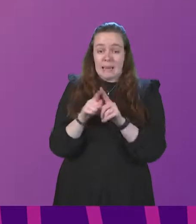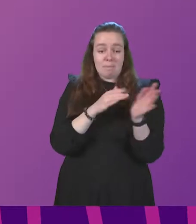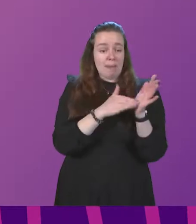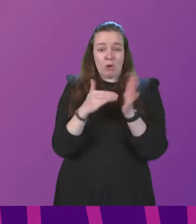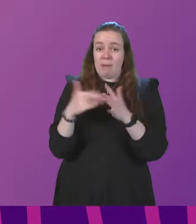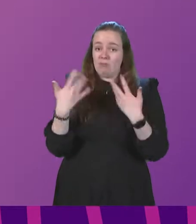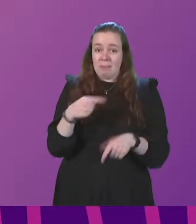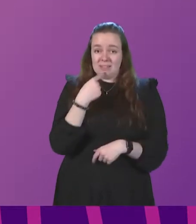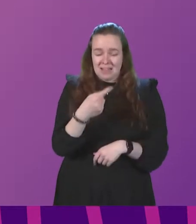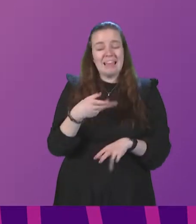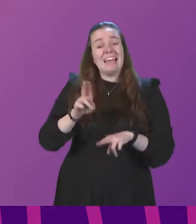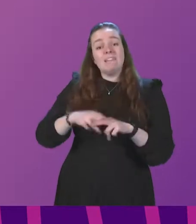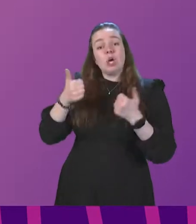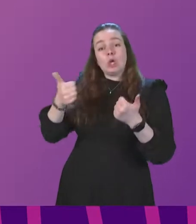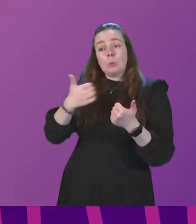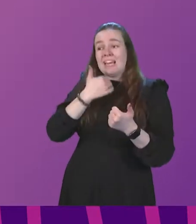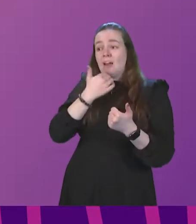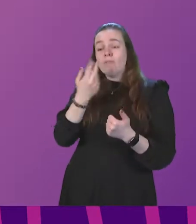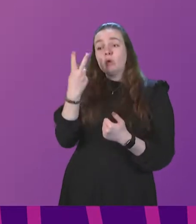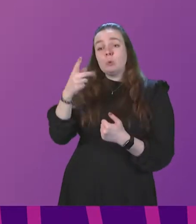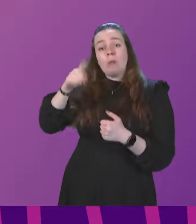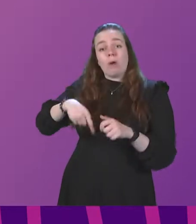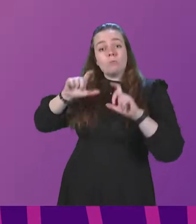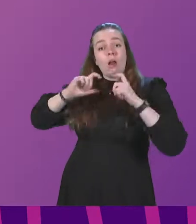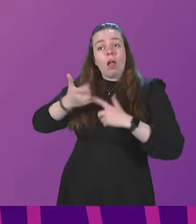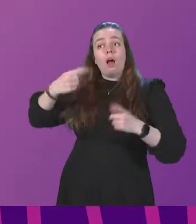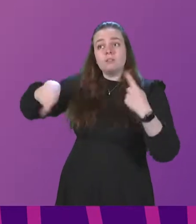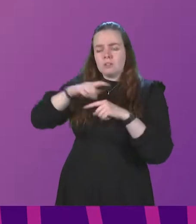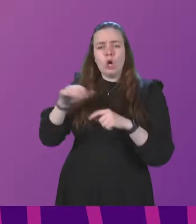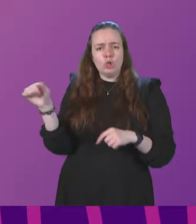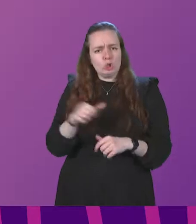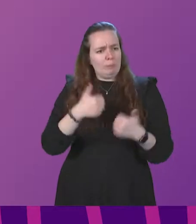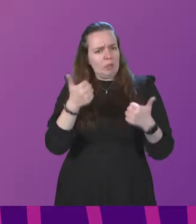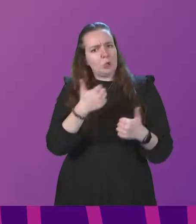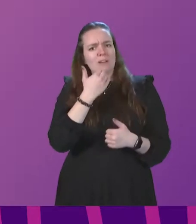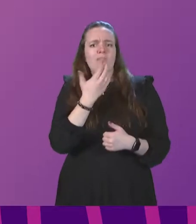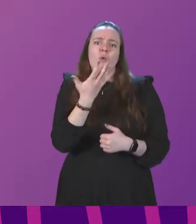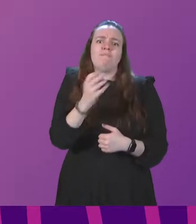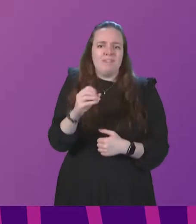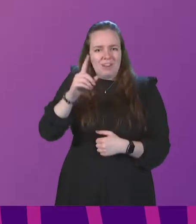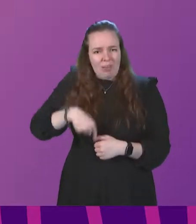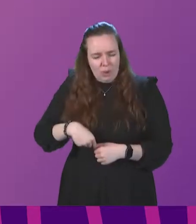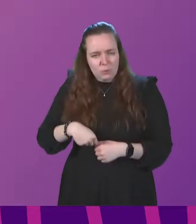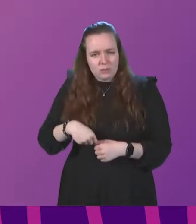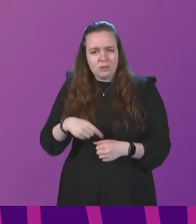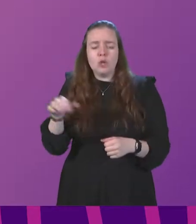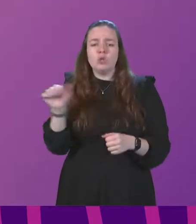If they're good enough for 2,000 classes, they should be good enough for 50,000 classes. Invest in the air filters and stop